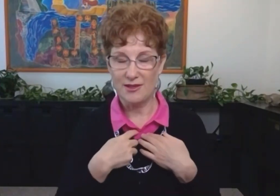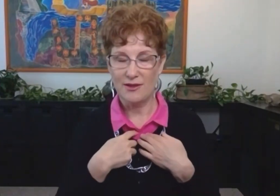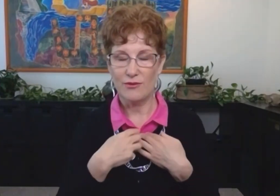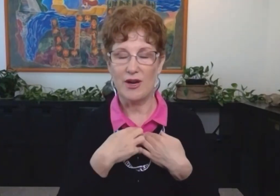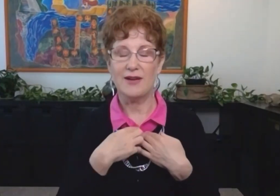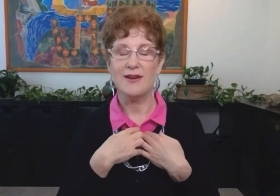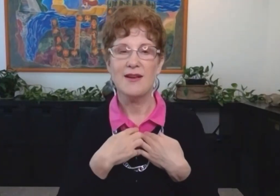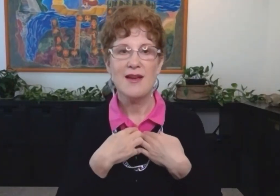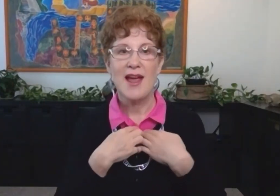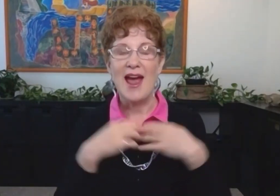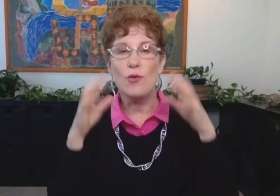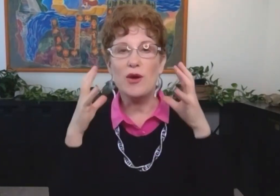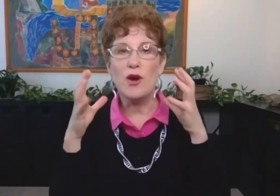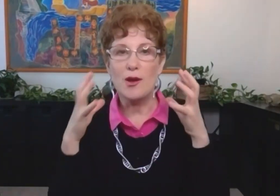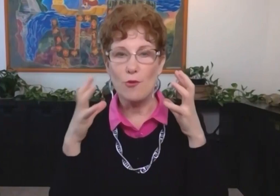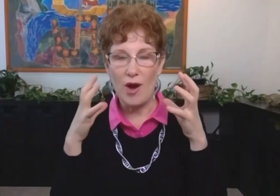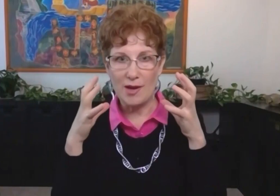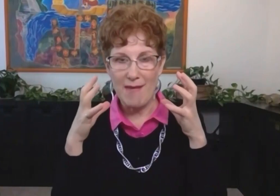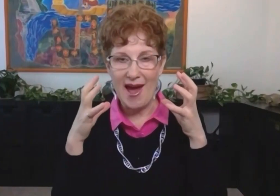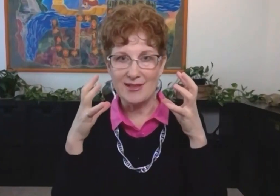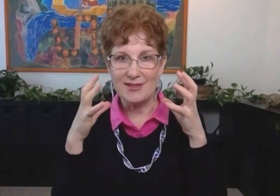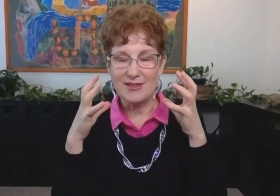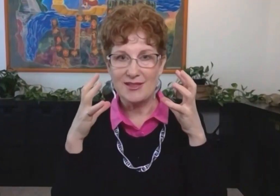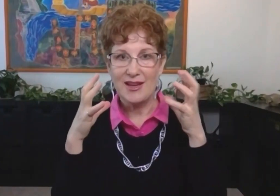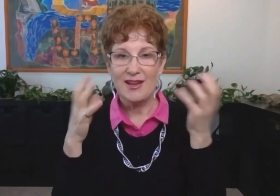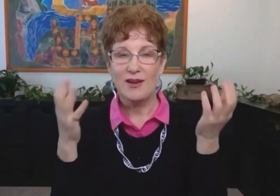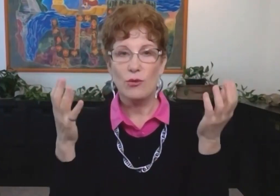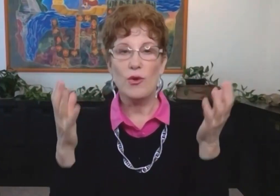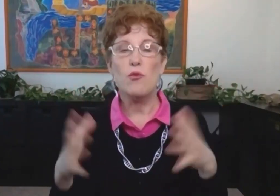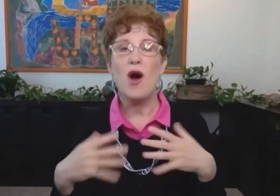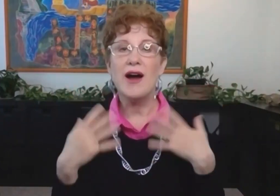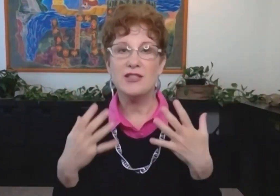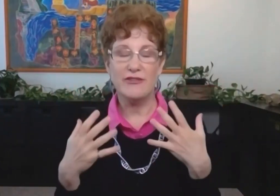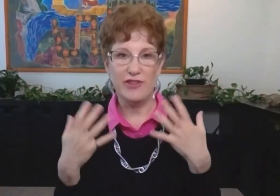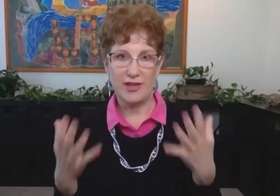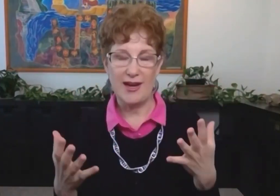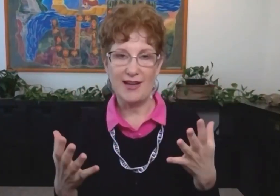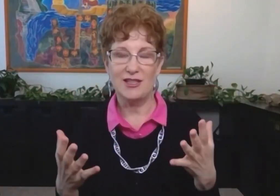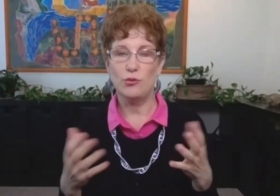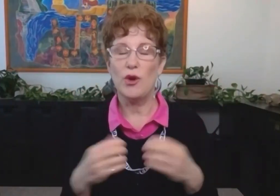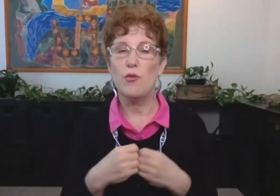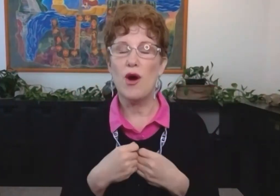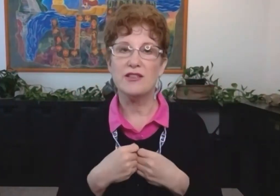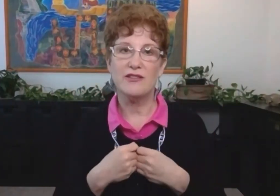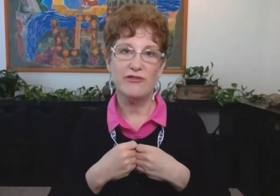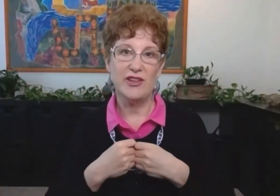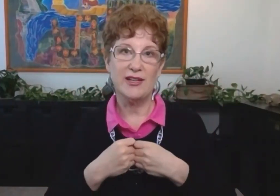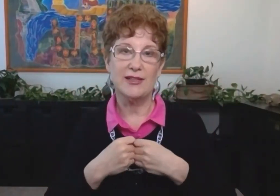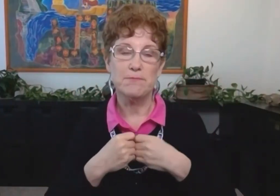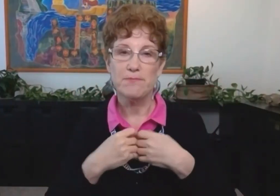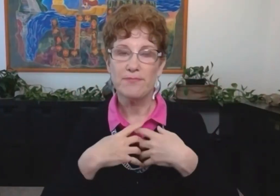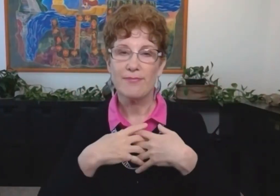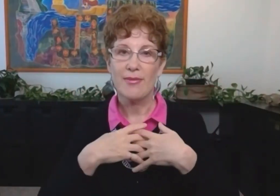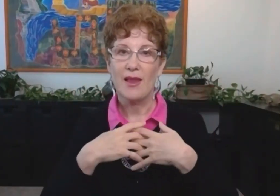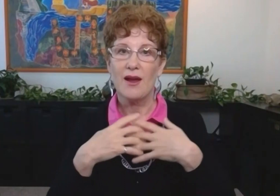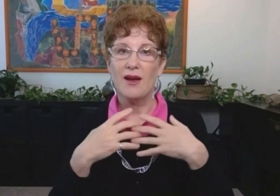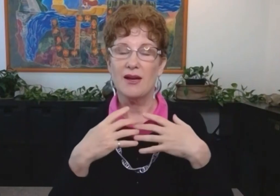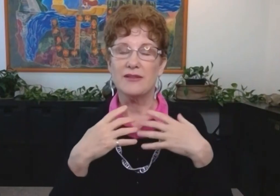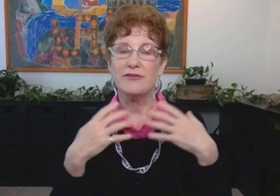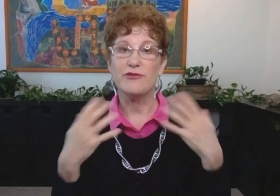closes. Right. And when we're wearing masks, we want to feel connected. We want to feel